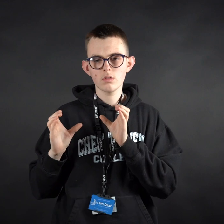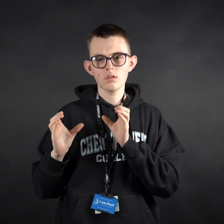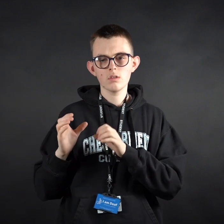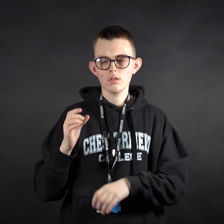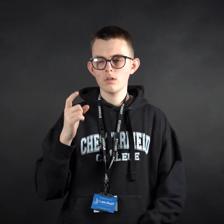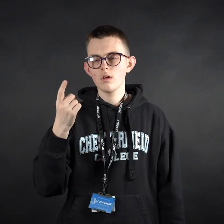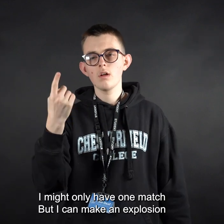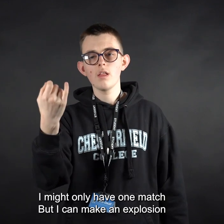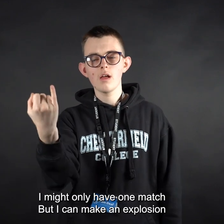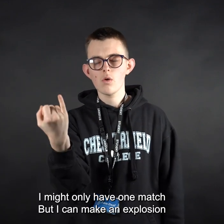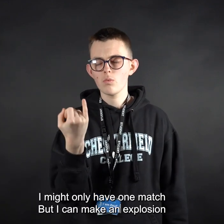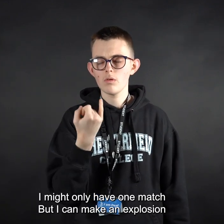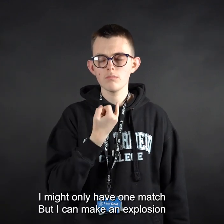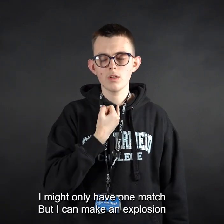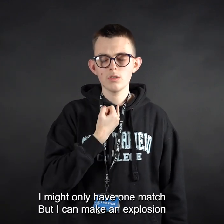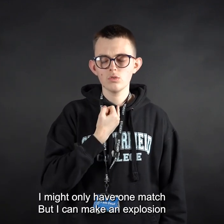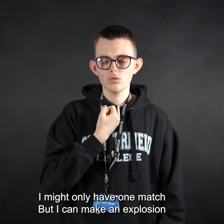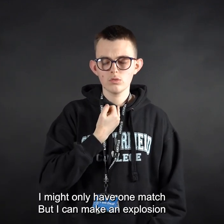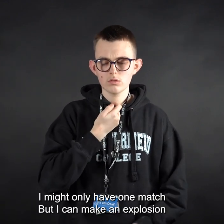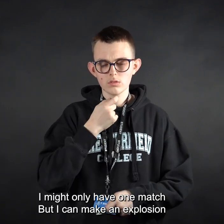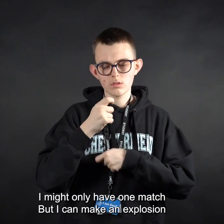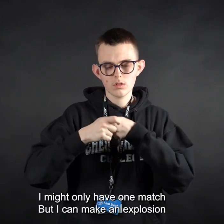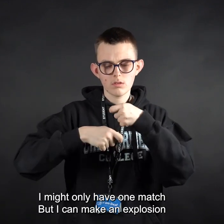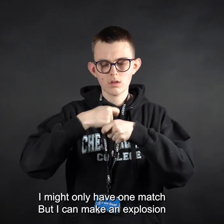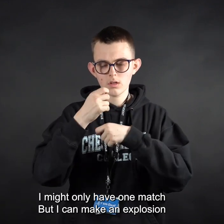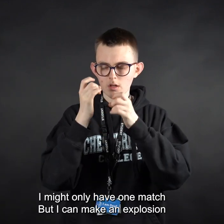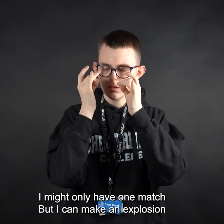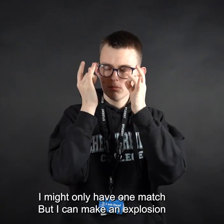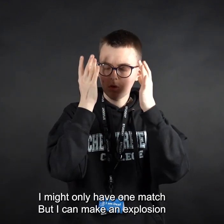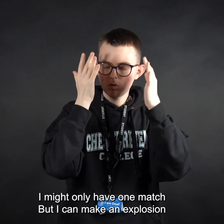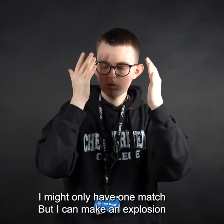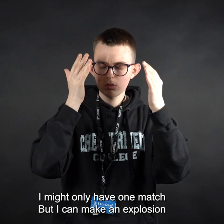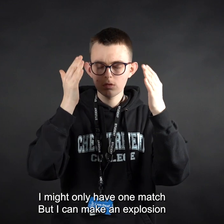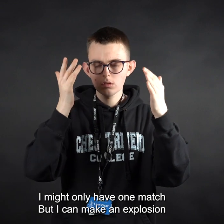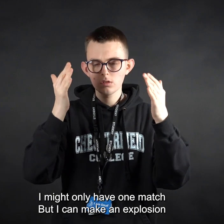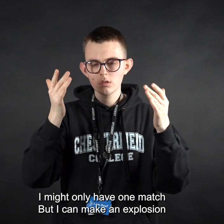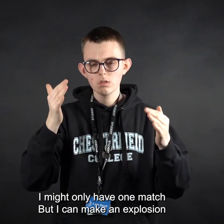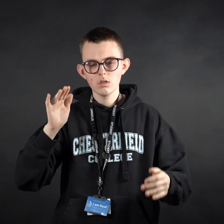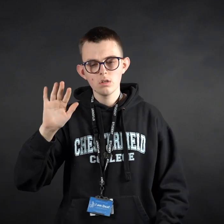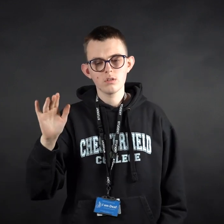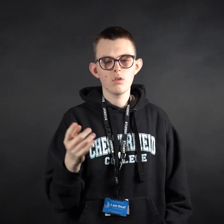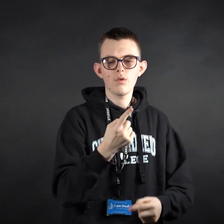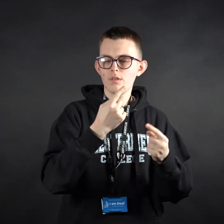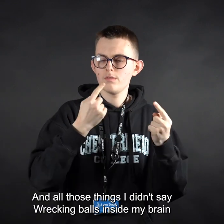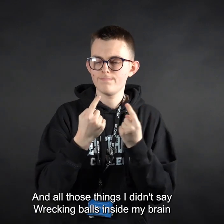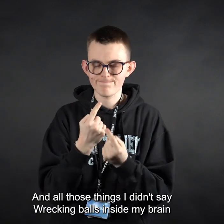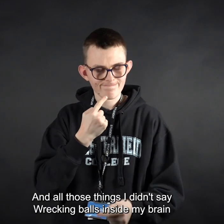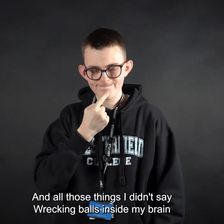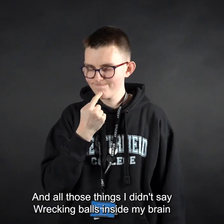I might only have one match, but I can make an explosion And all those things I